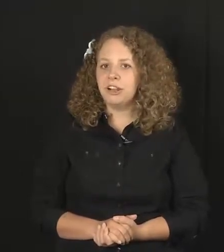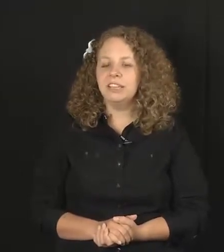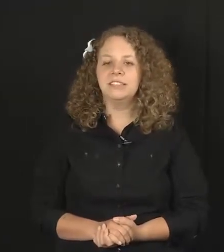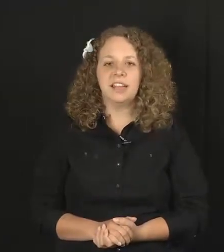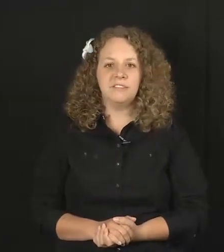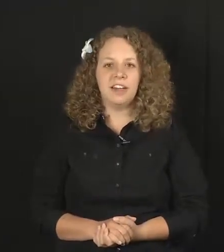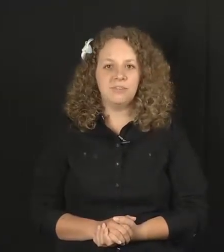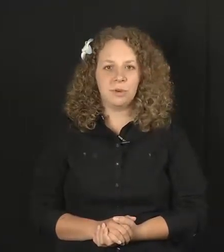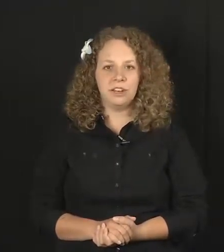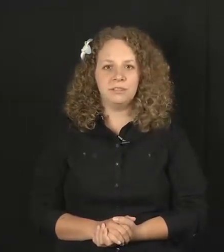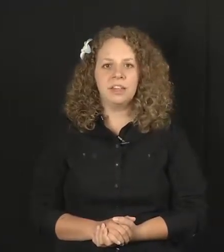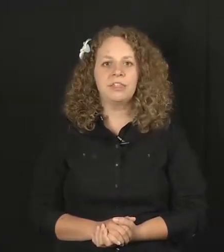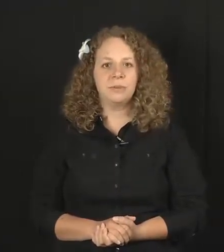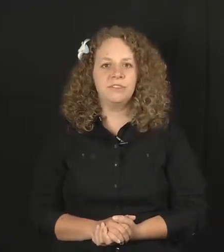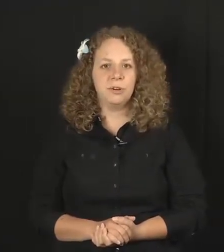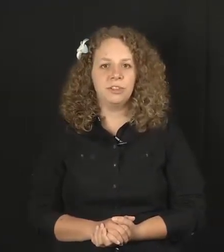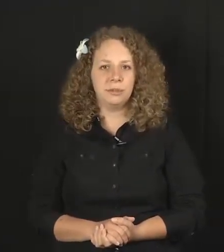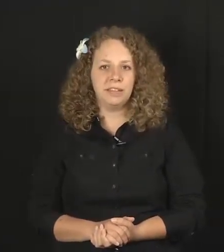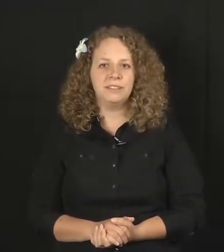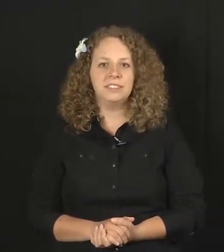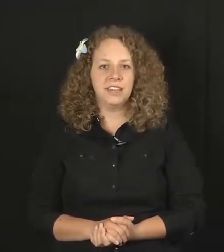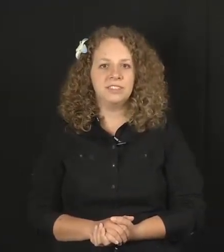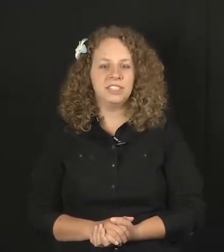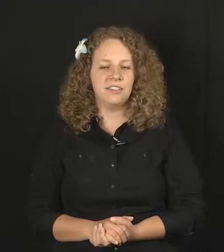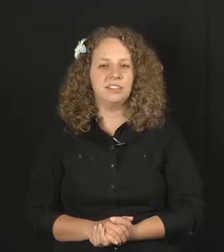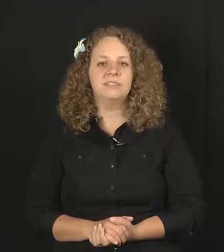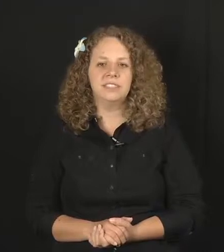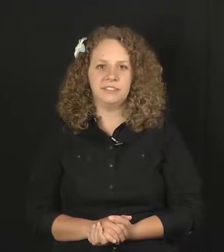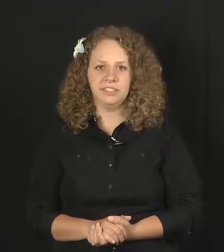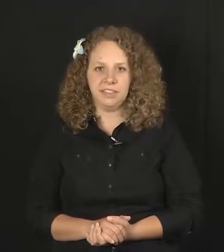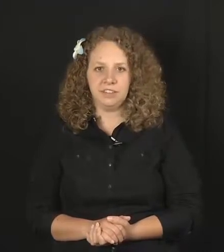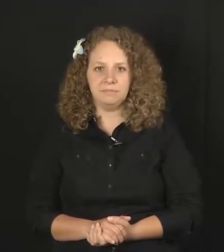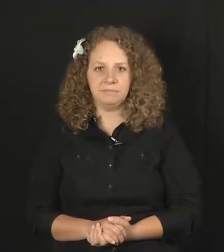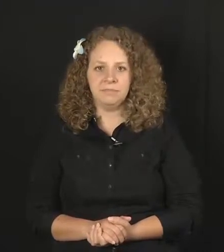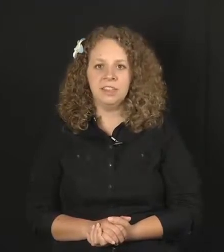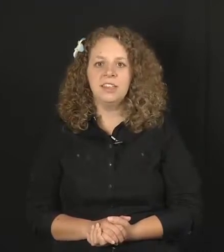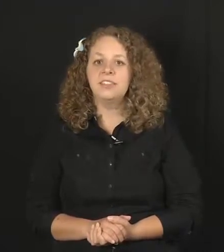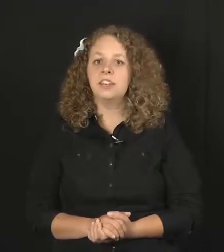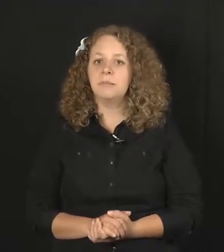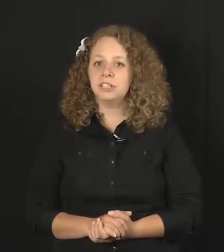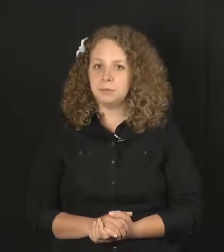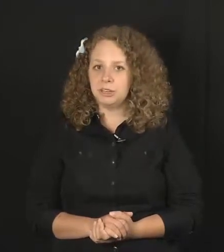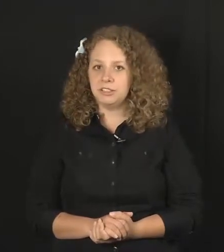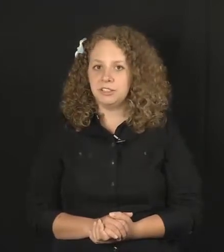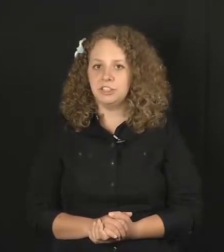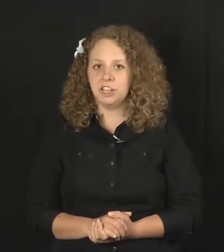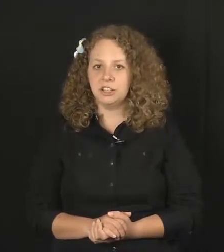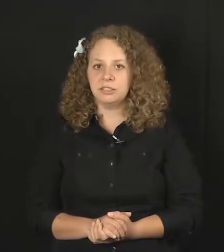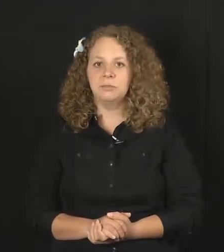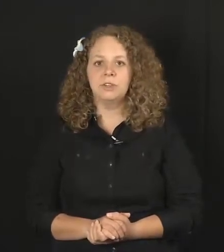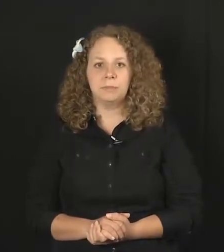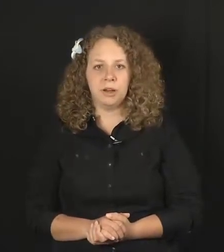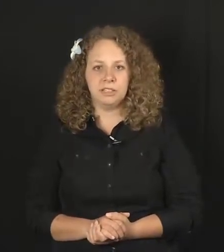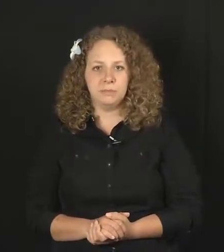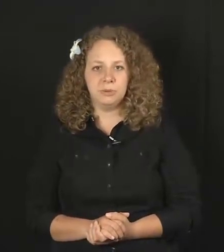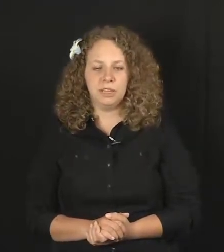is 951-343-7777. The number is split into the chunks with a pause in between.